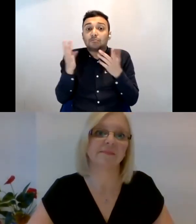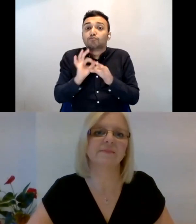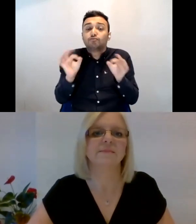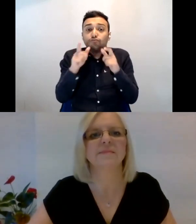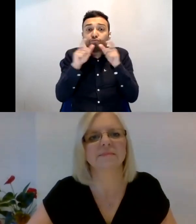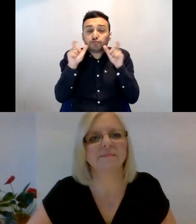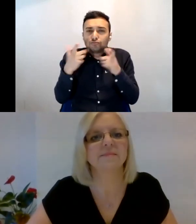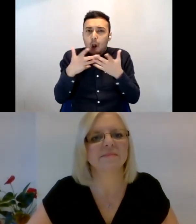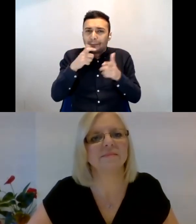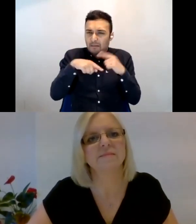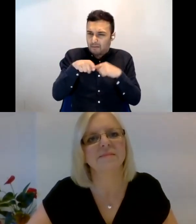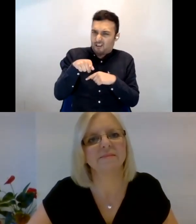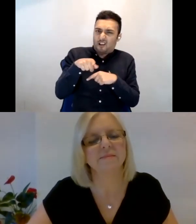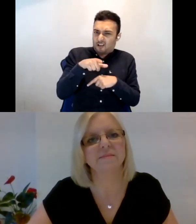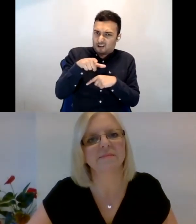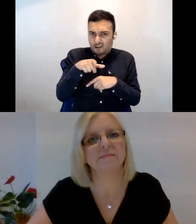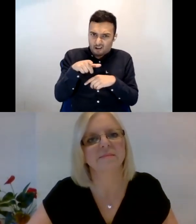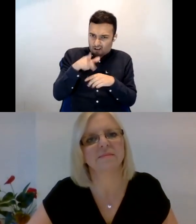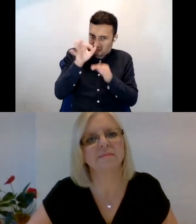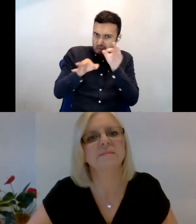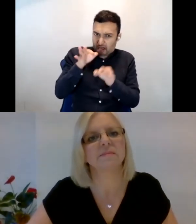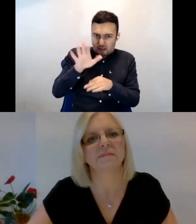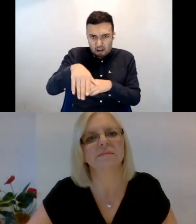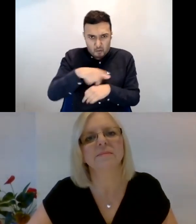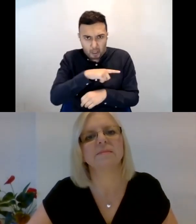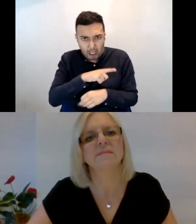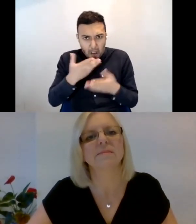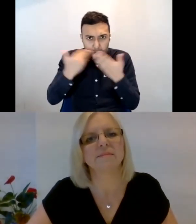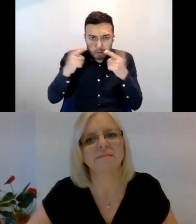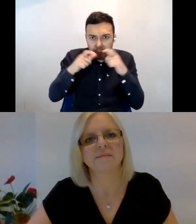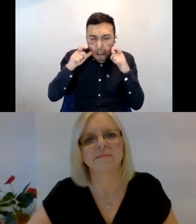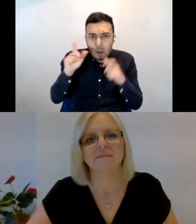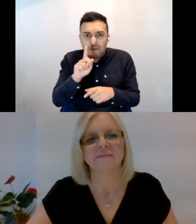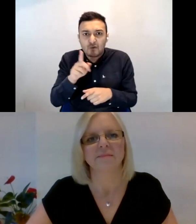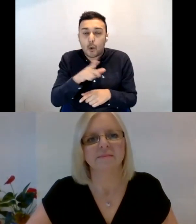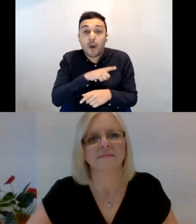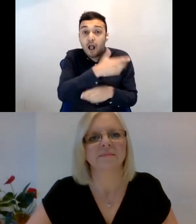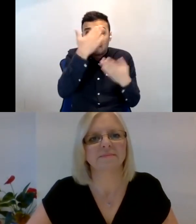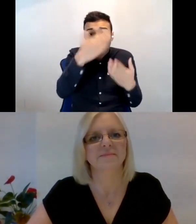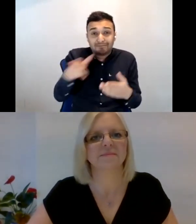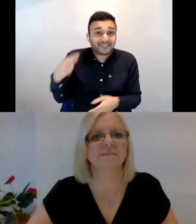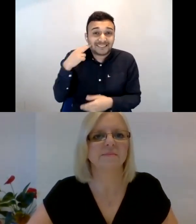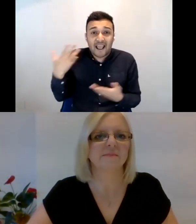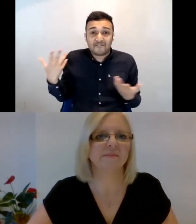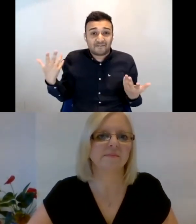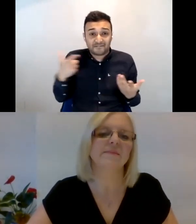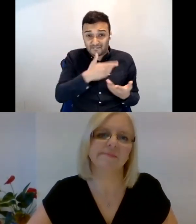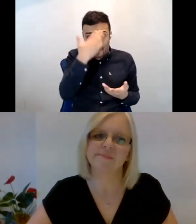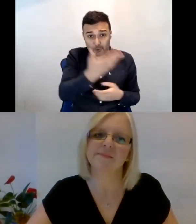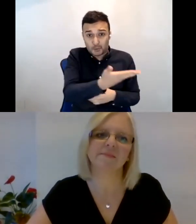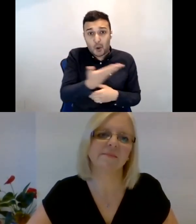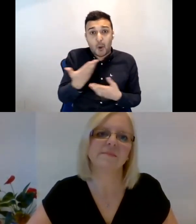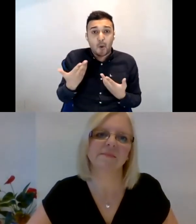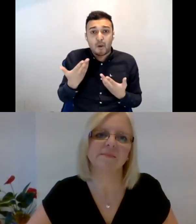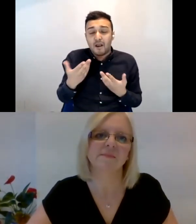her on it. They ask her, why aren't you wearing a mask? Um, because obviously they can't see that she's deaf. Um, and also she just